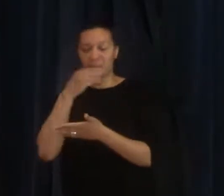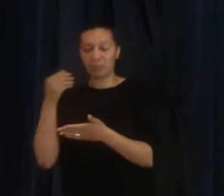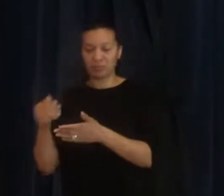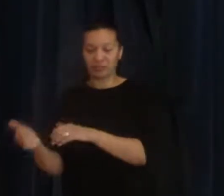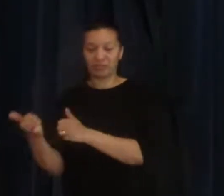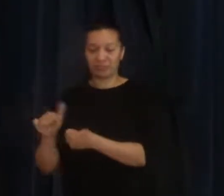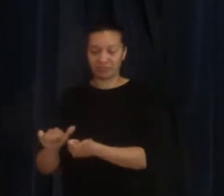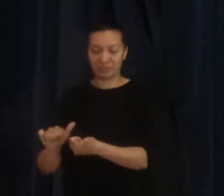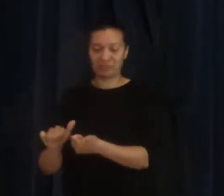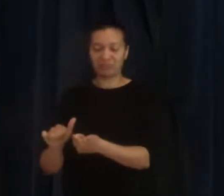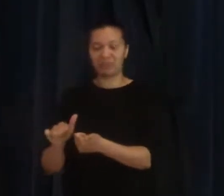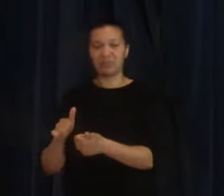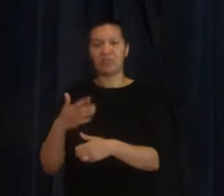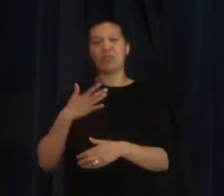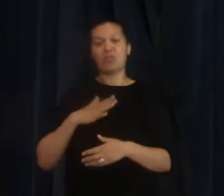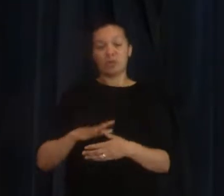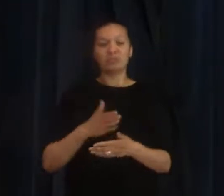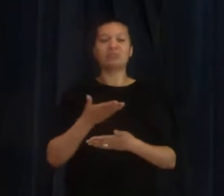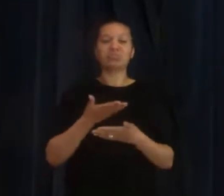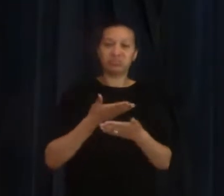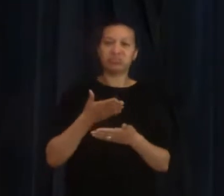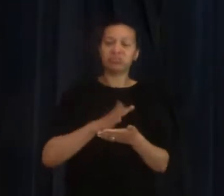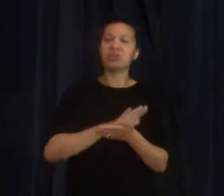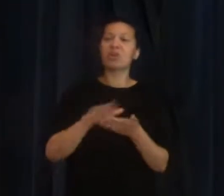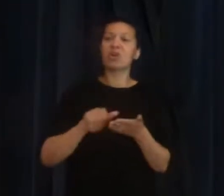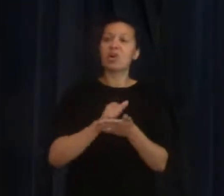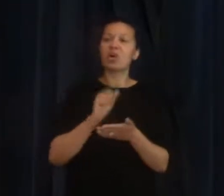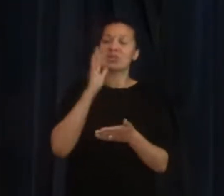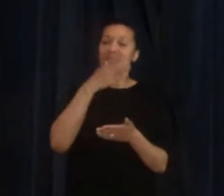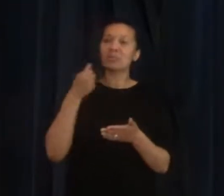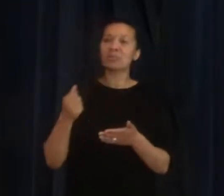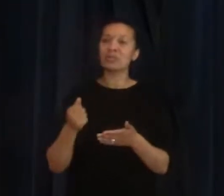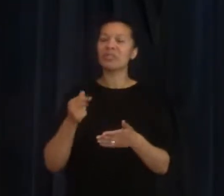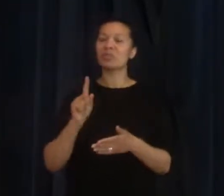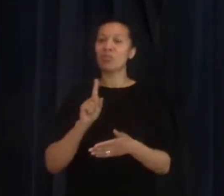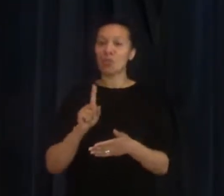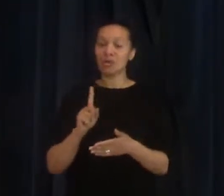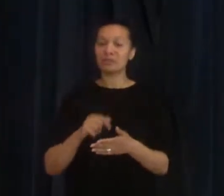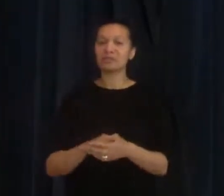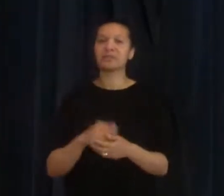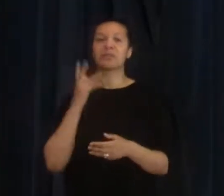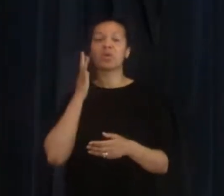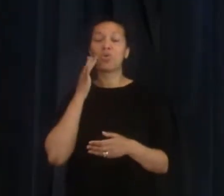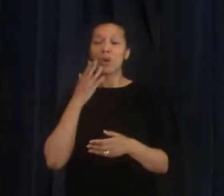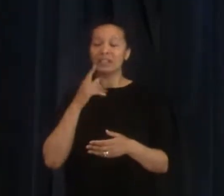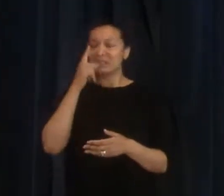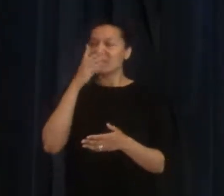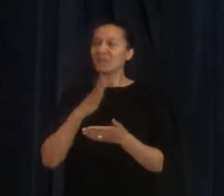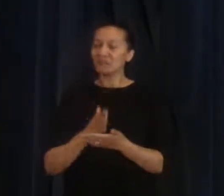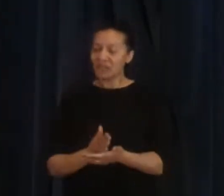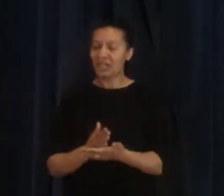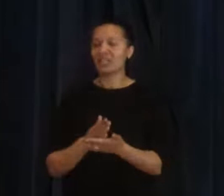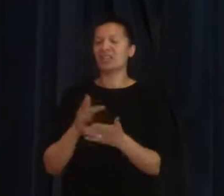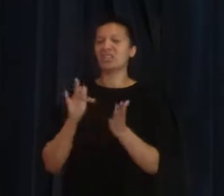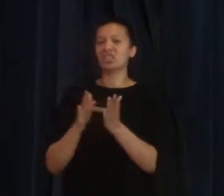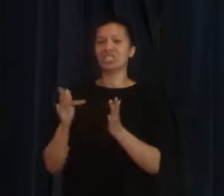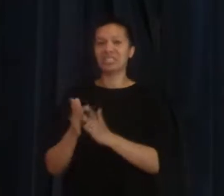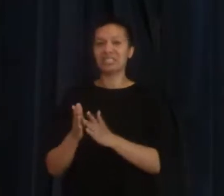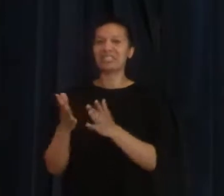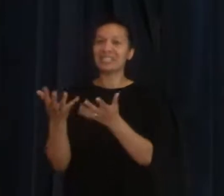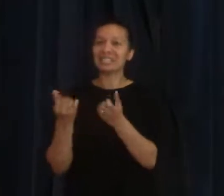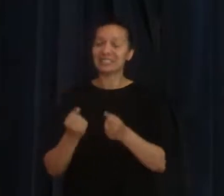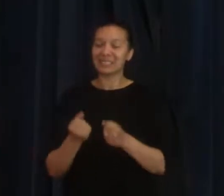about the Holy Spirit. When we put our faith in Jesus, when we accept him as our Lord and